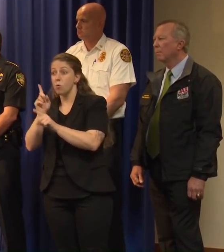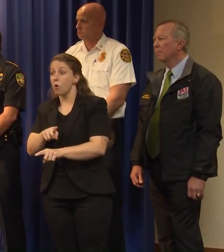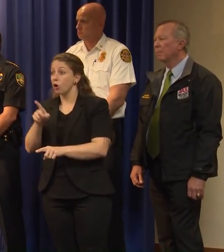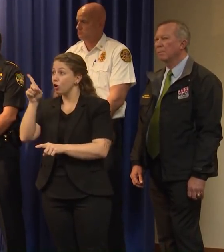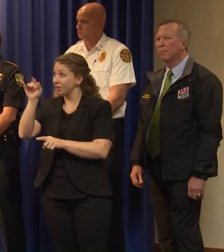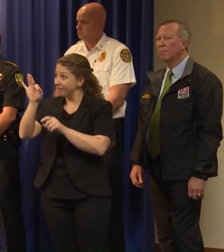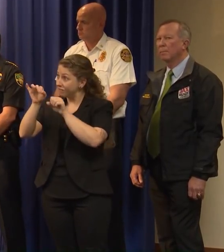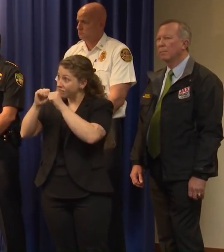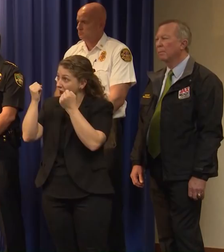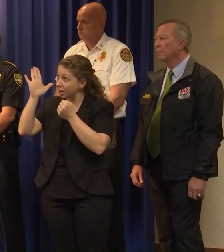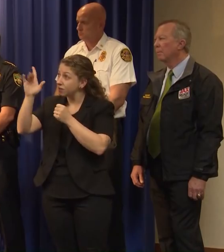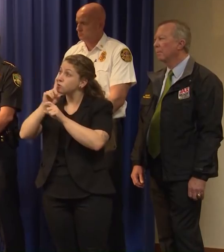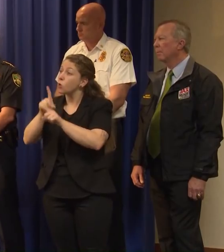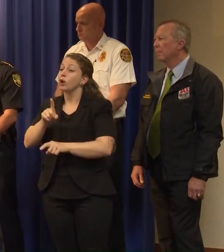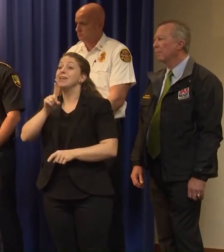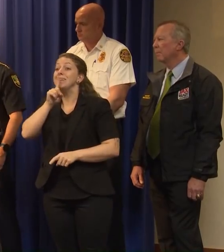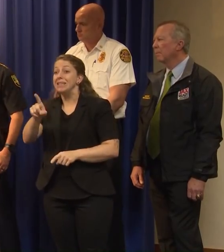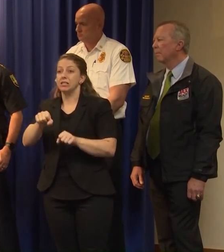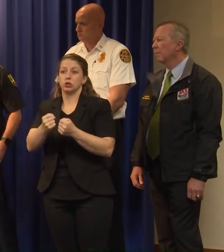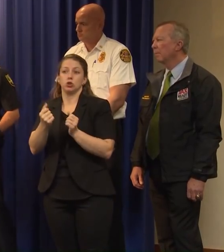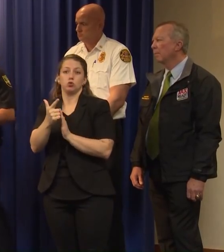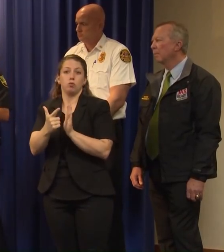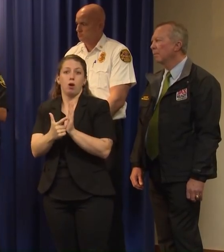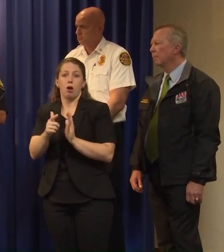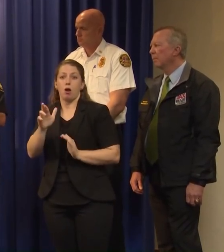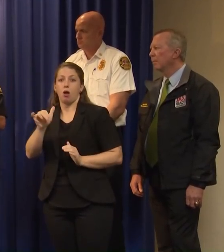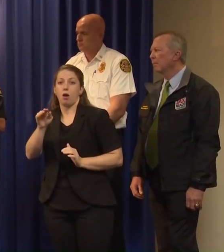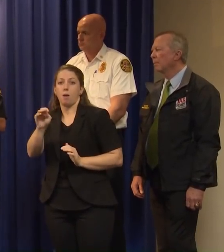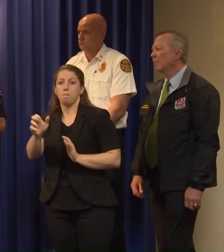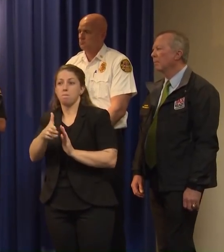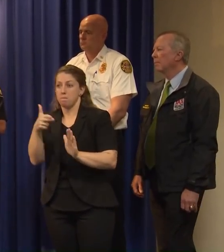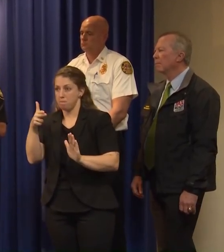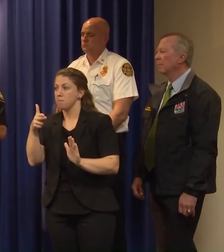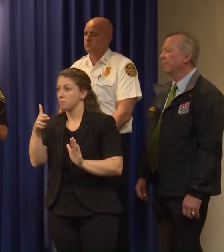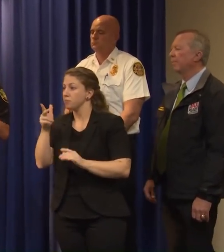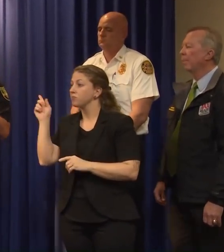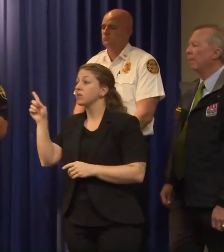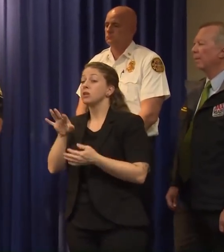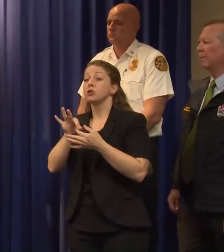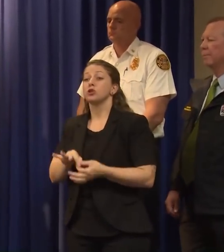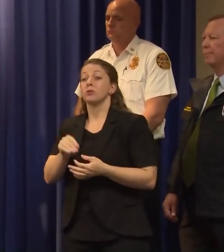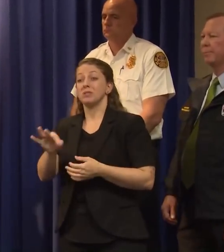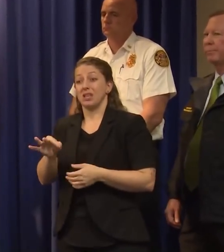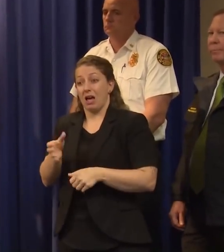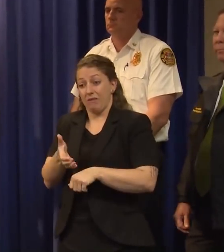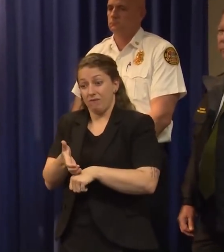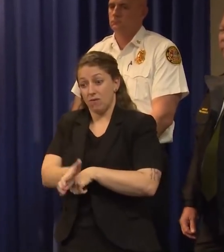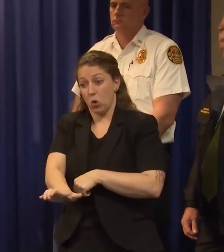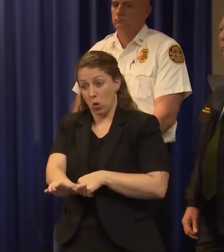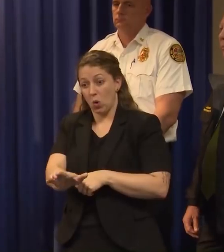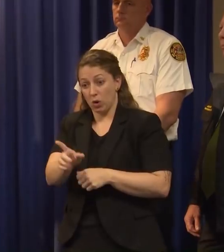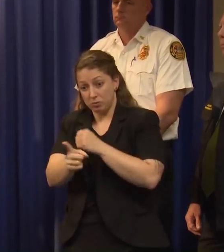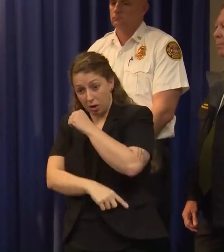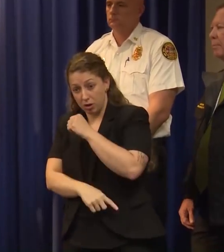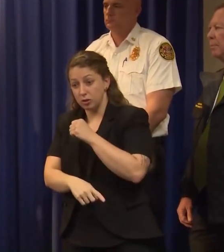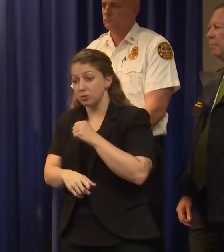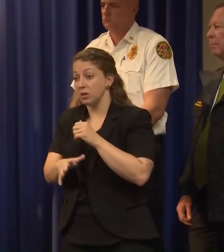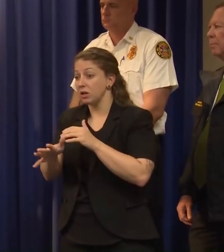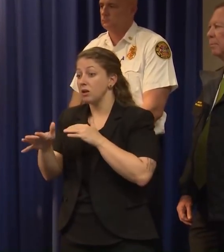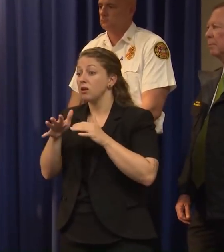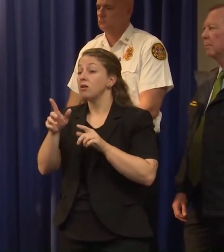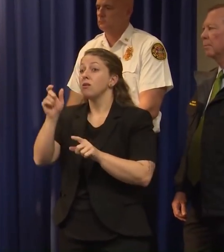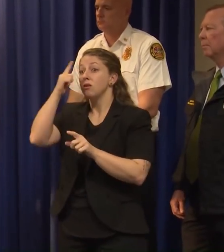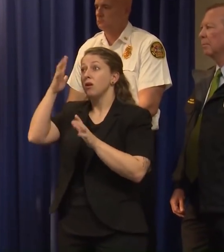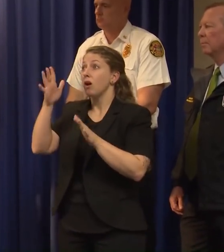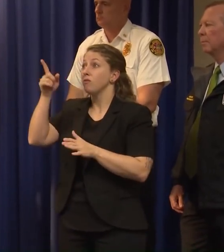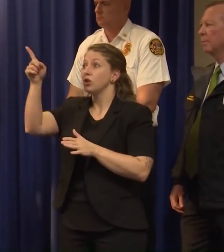of his executive order is actually a crime. So, in, terms of, uh, enforcement, you read the governor's executive order, the lead enforcement